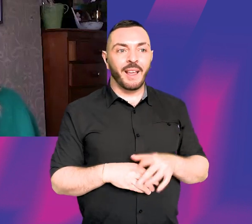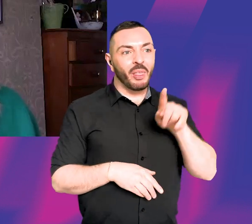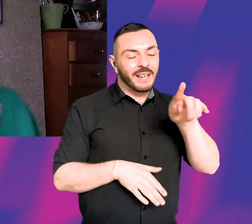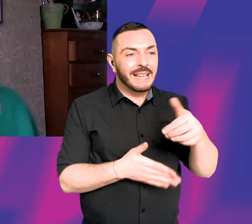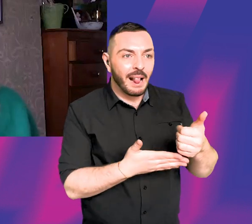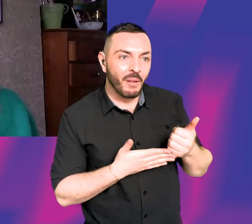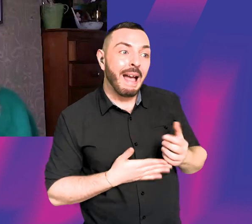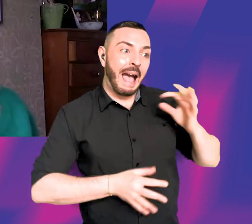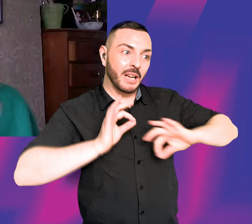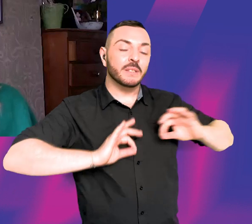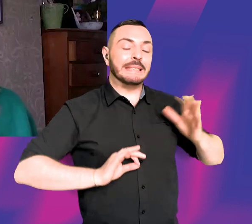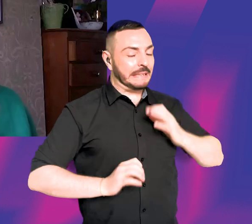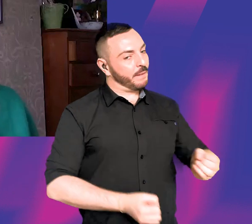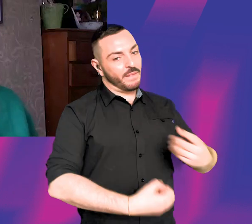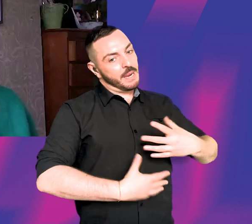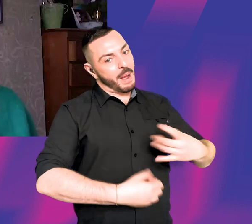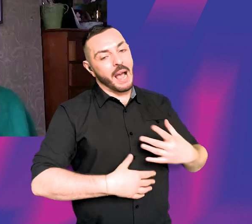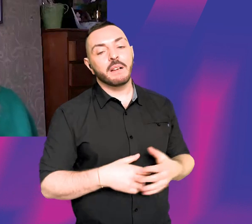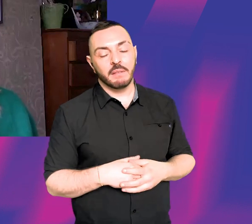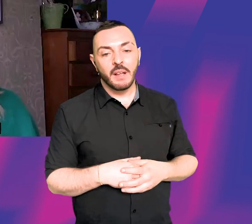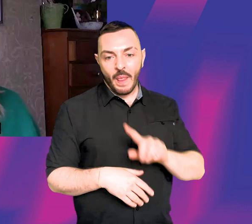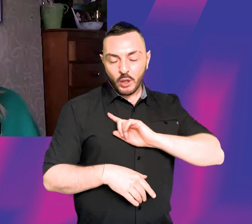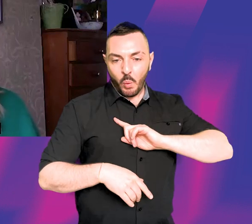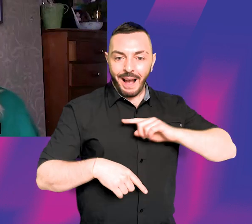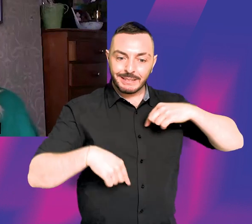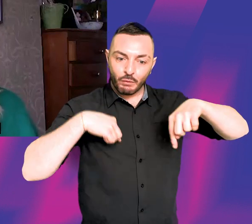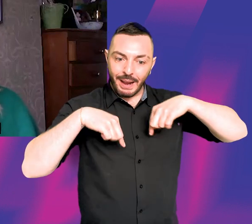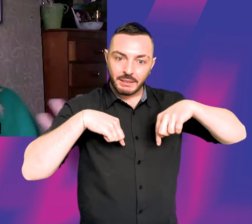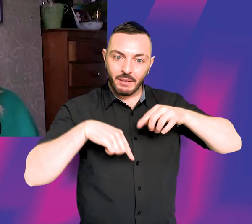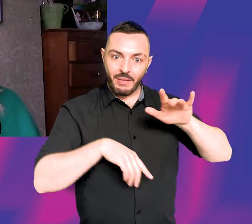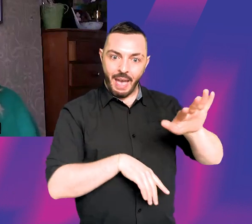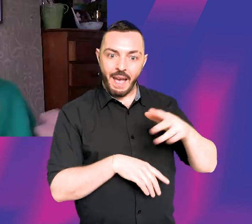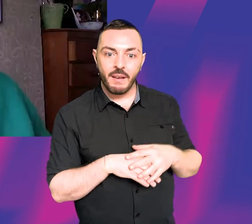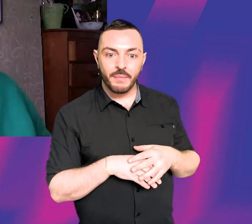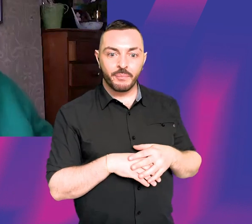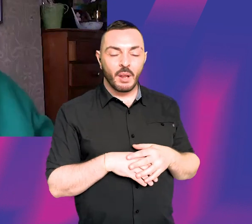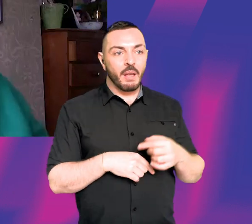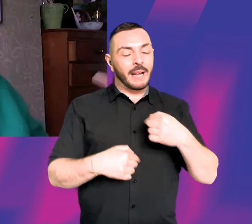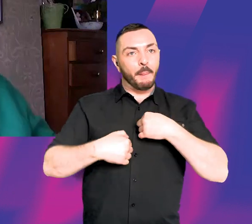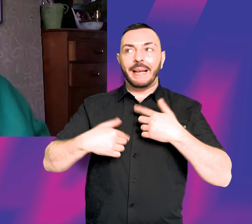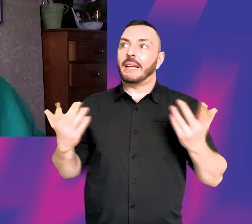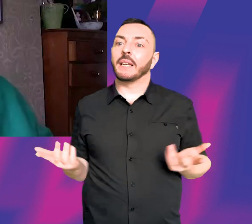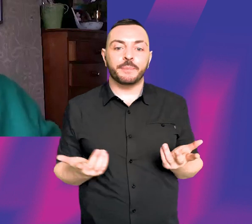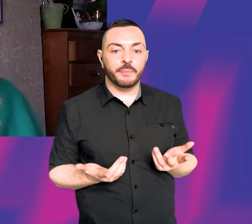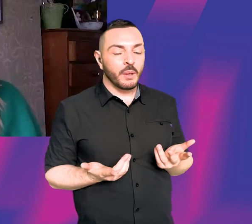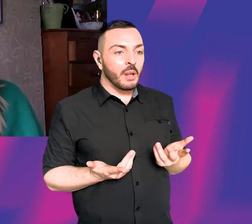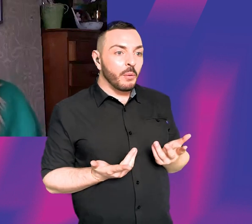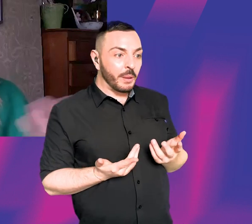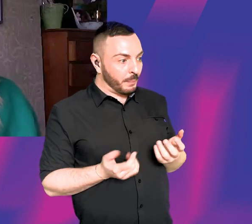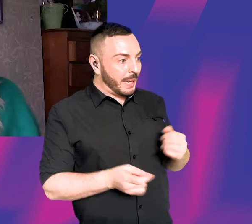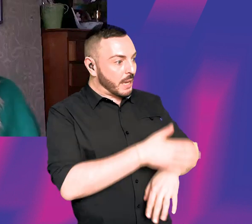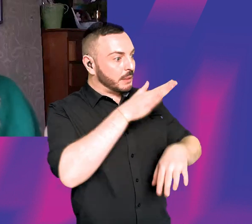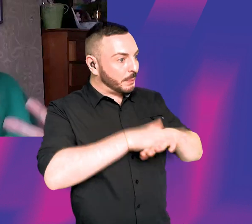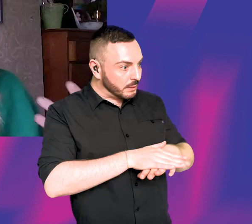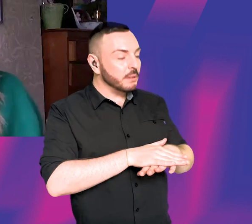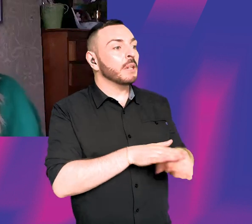really helpful. Actors need feedback. You know, you have directors for a reason, like nobody goes into an order, like I run my pieces with my husband. Like